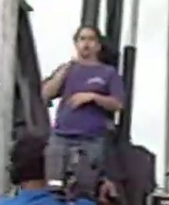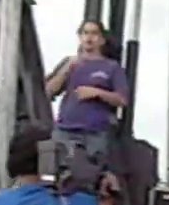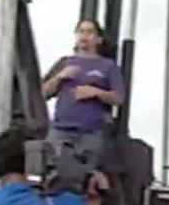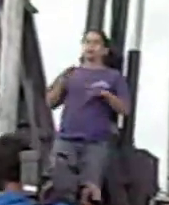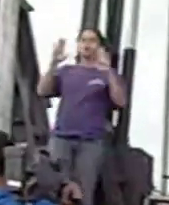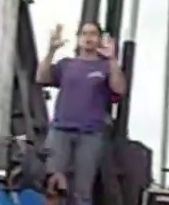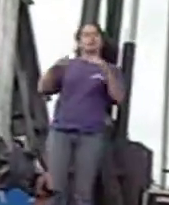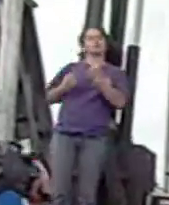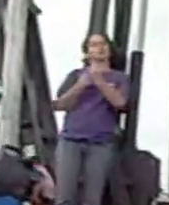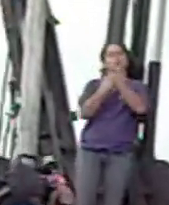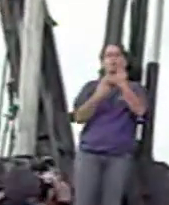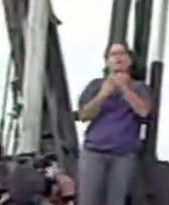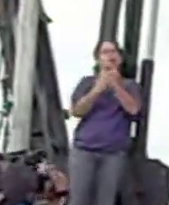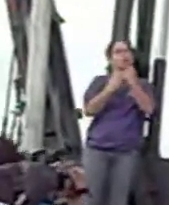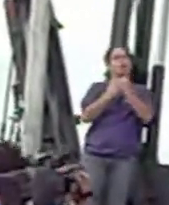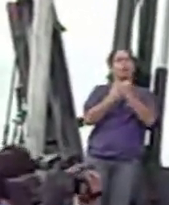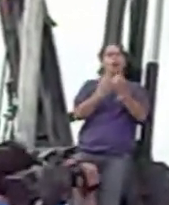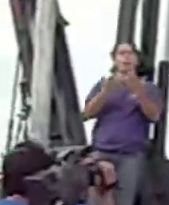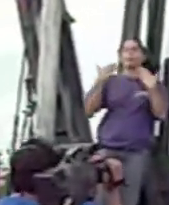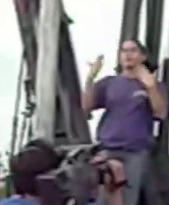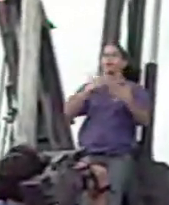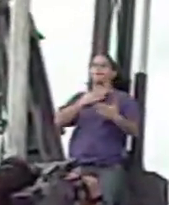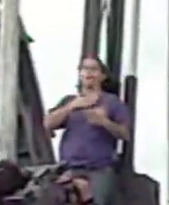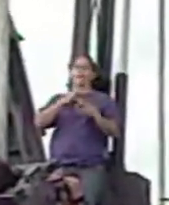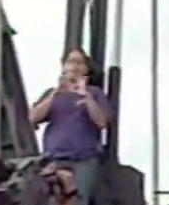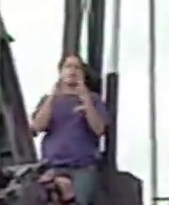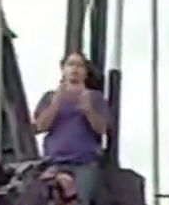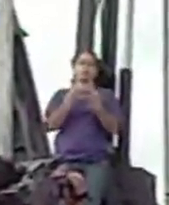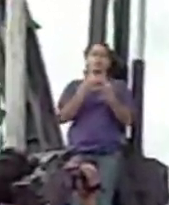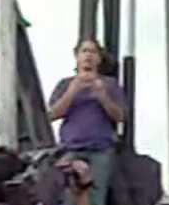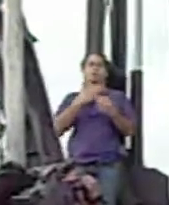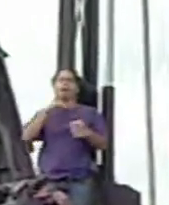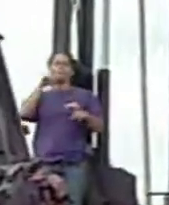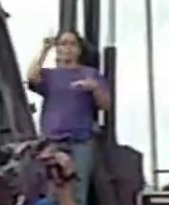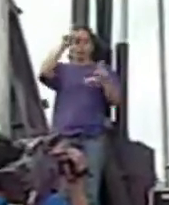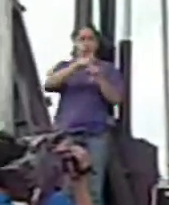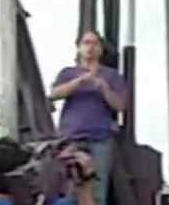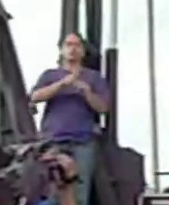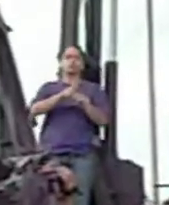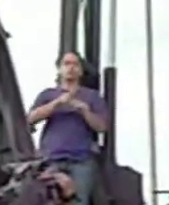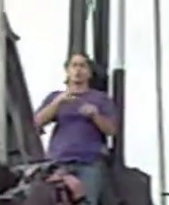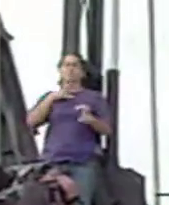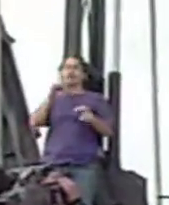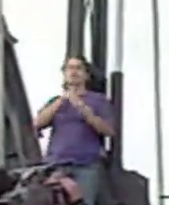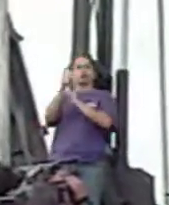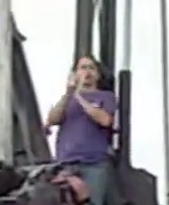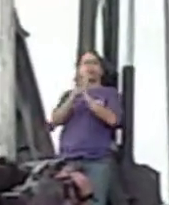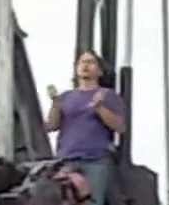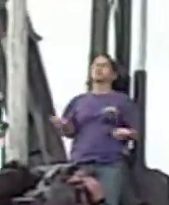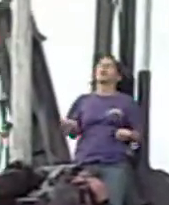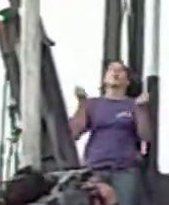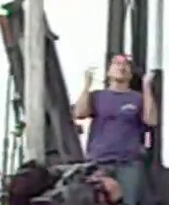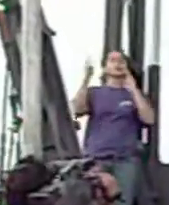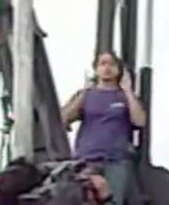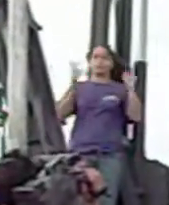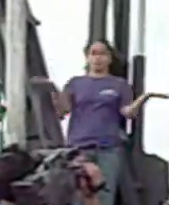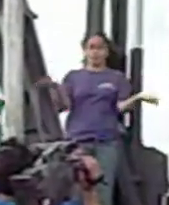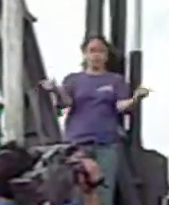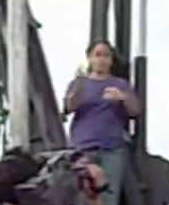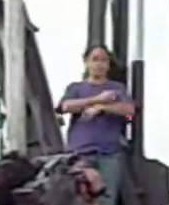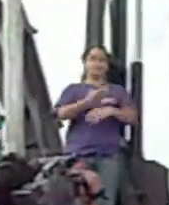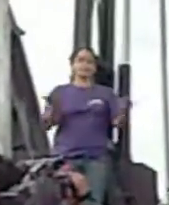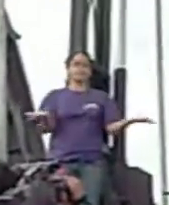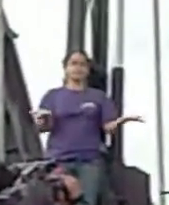supporter. I want to thank my family, my brothers, my sister-in-law, so many people who are here today